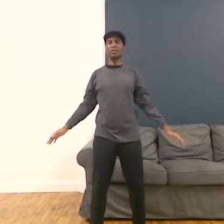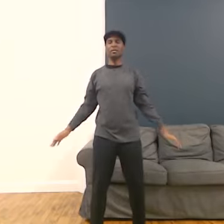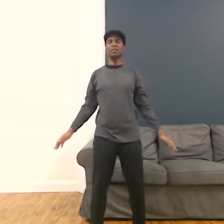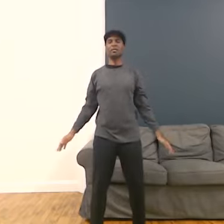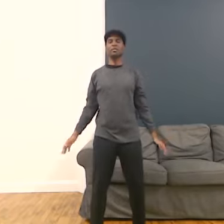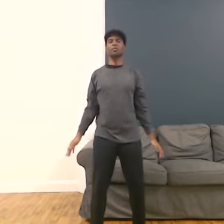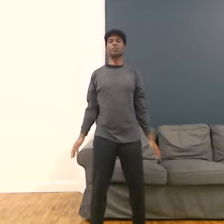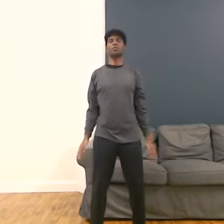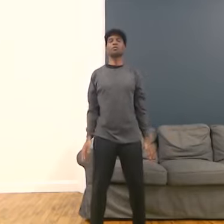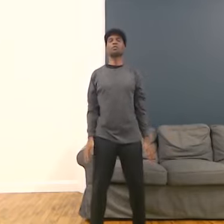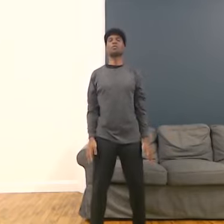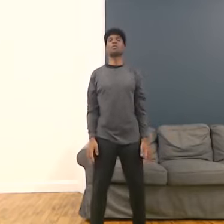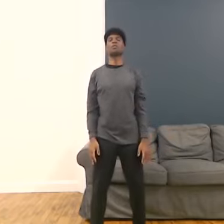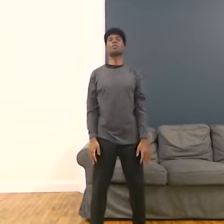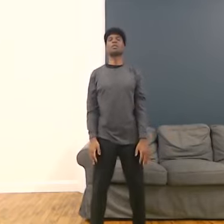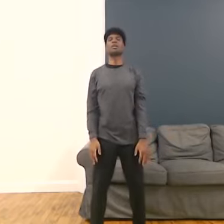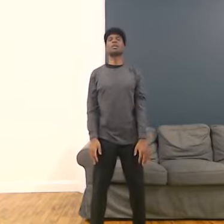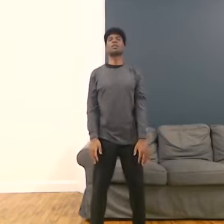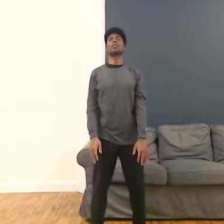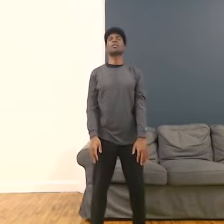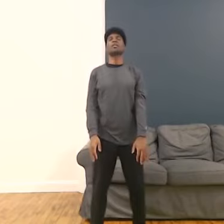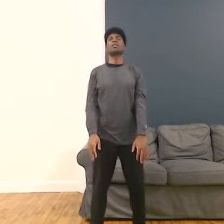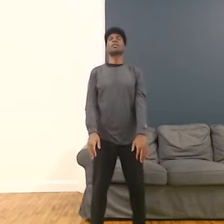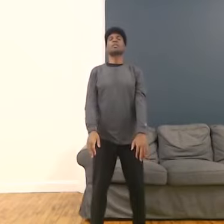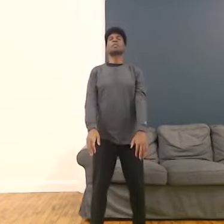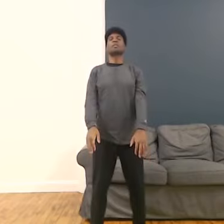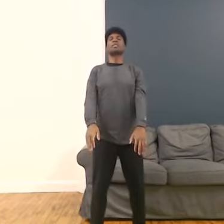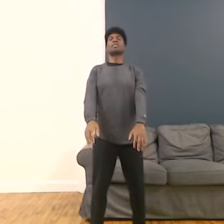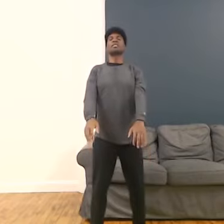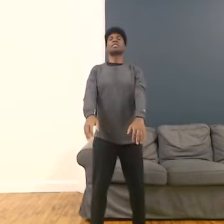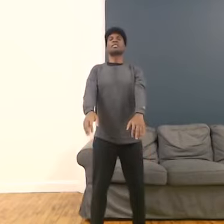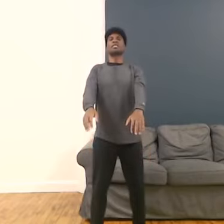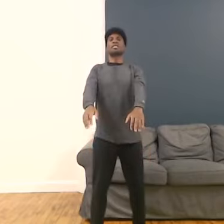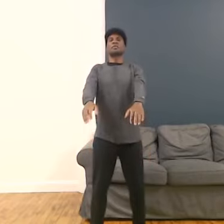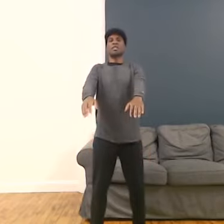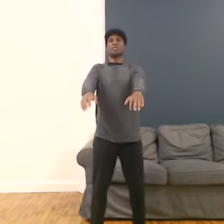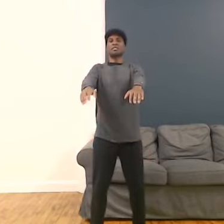Let's do two more repetitions in this direction.